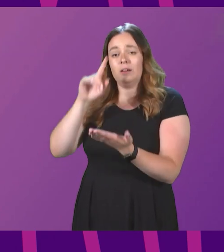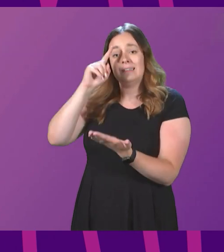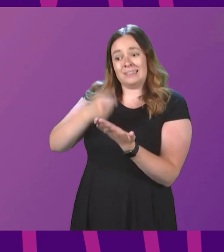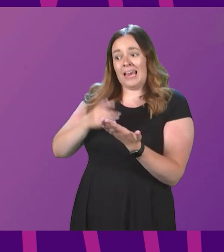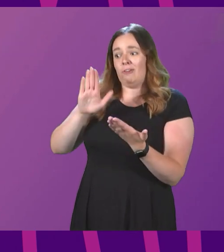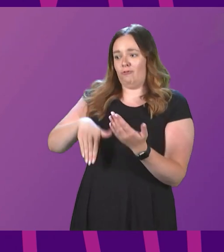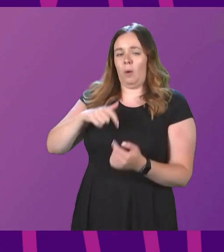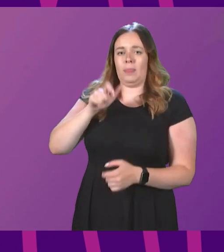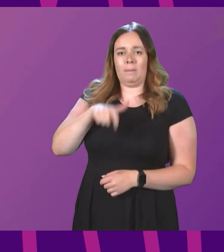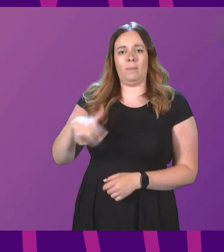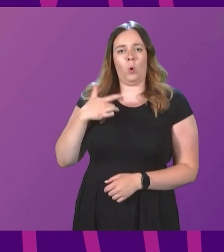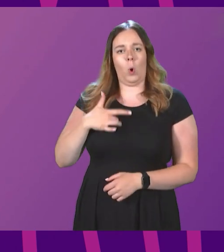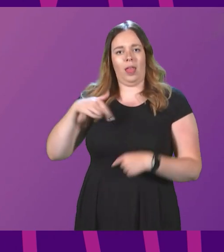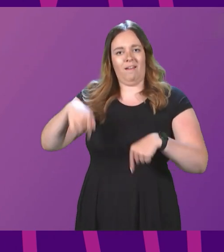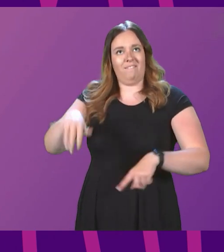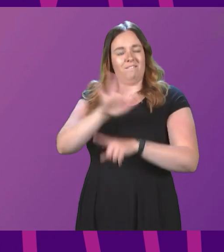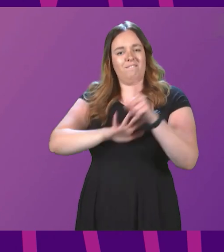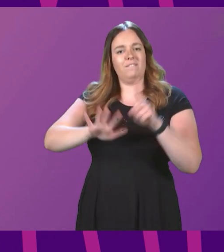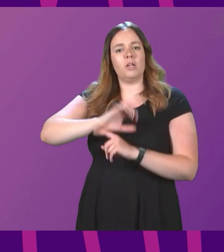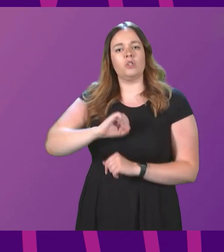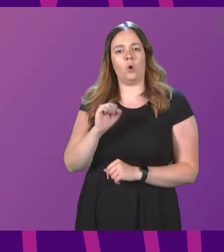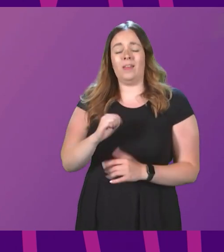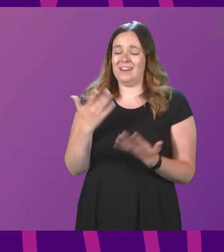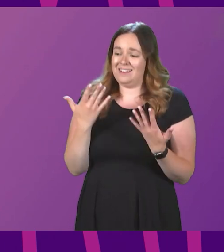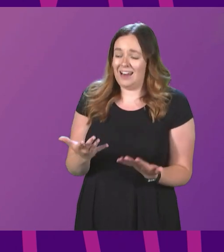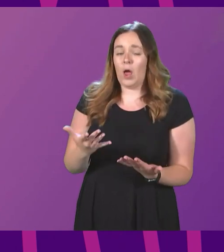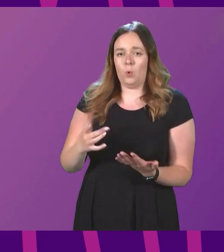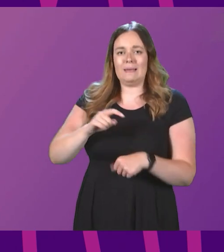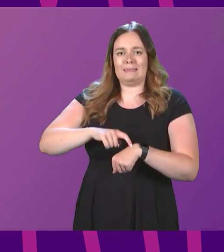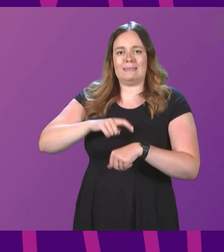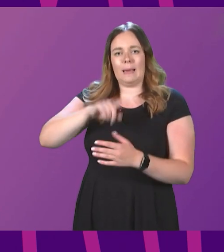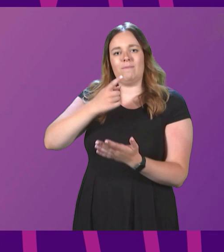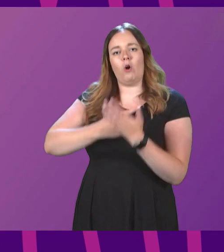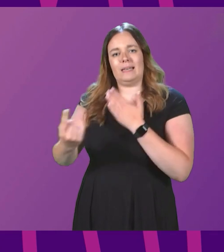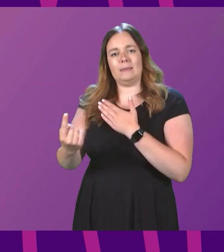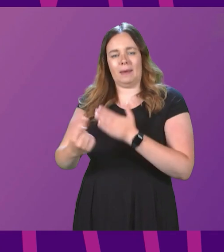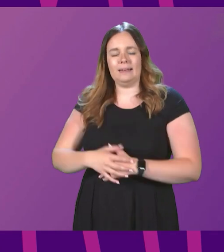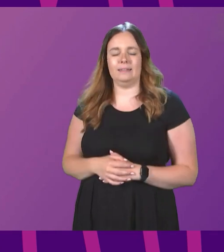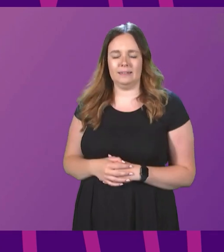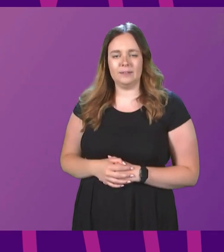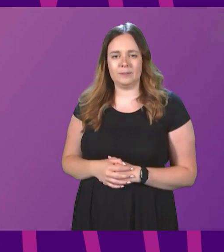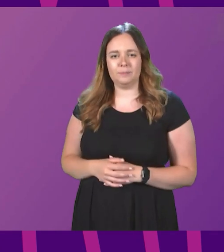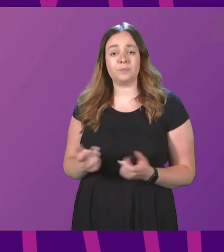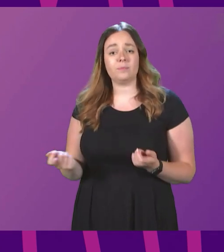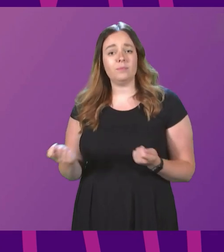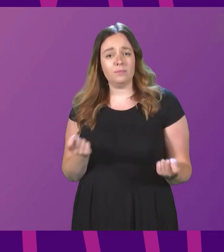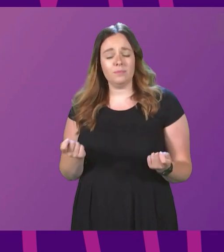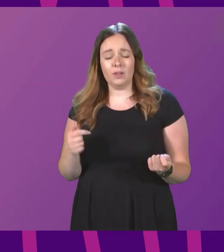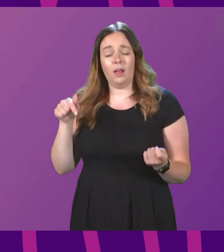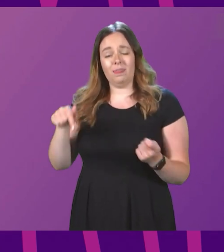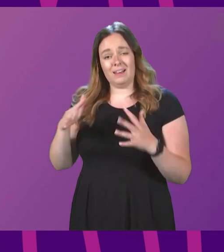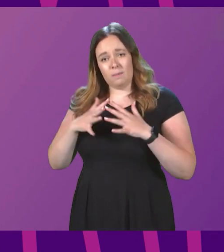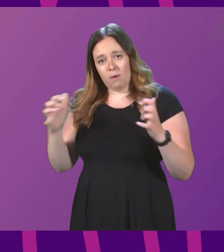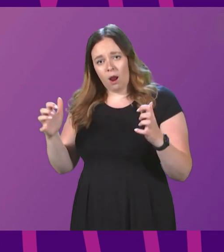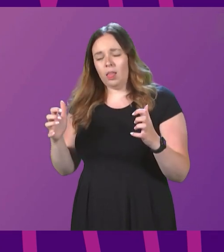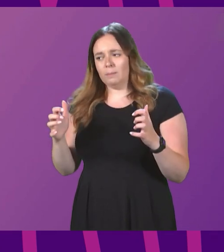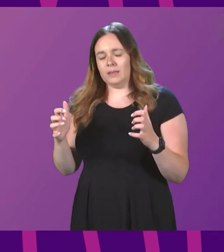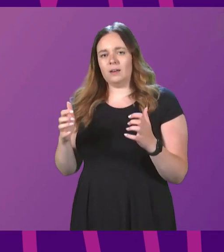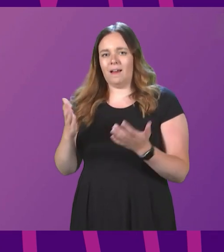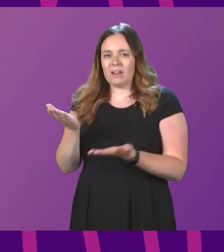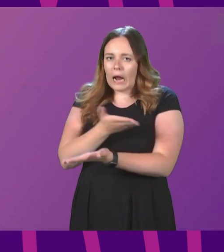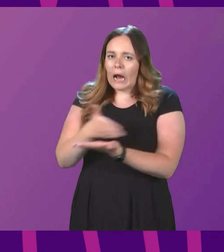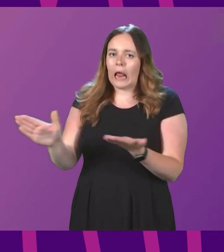who live here. Now is the time for independence. Presiding officer, this parliament has a clear